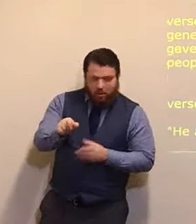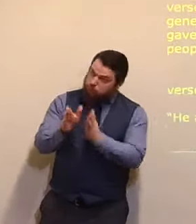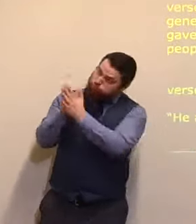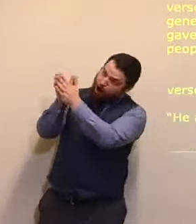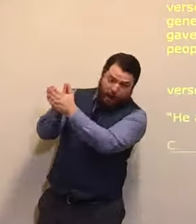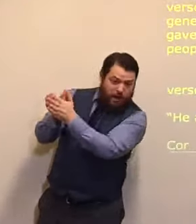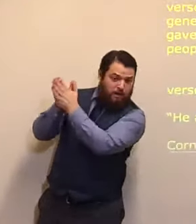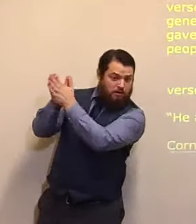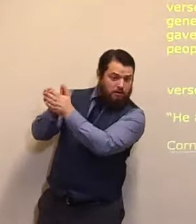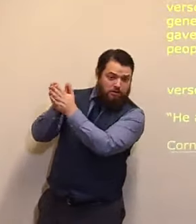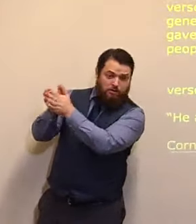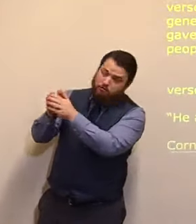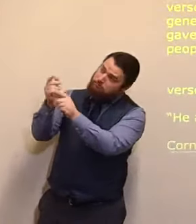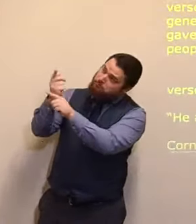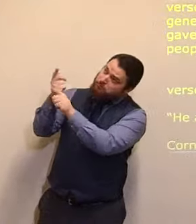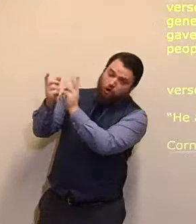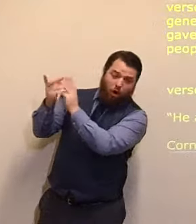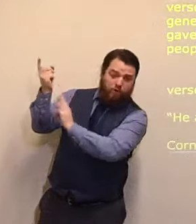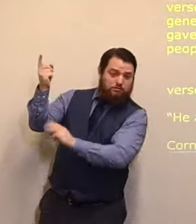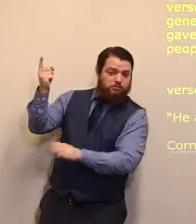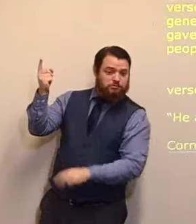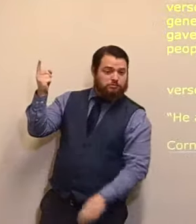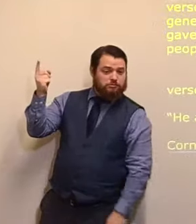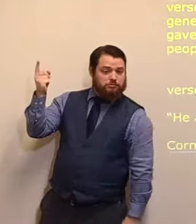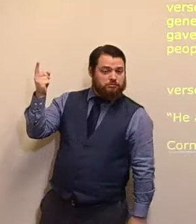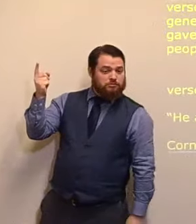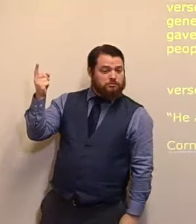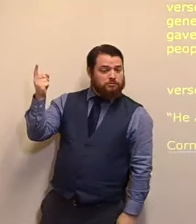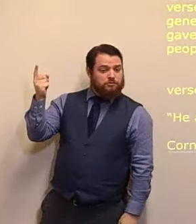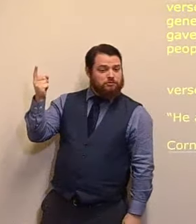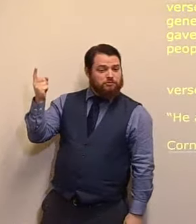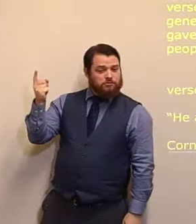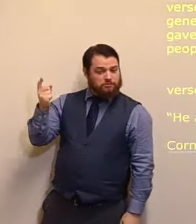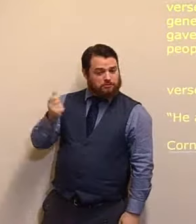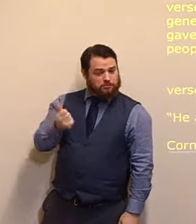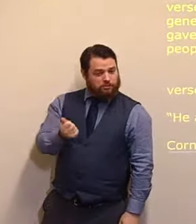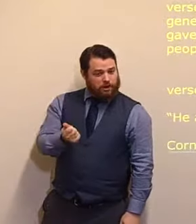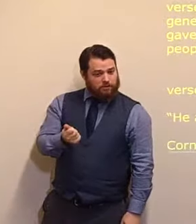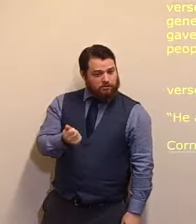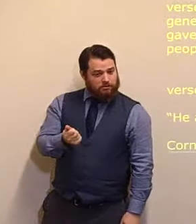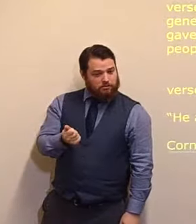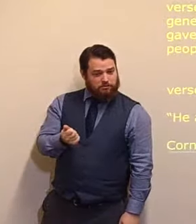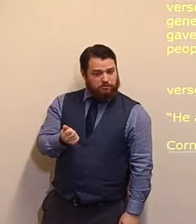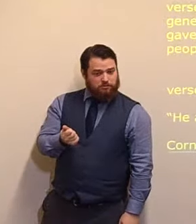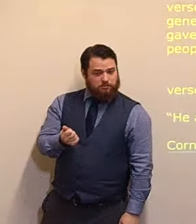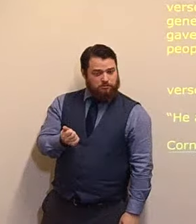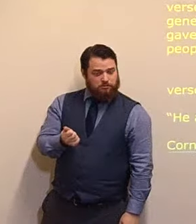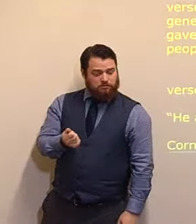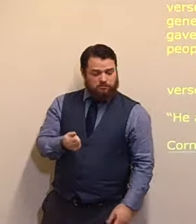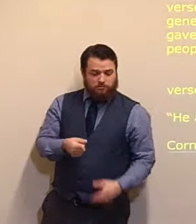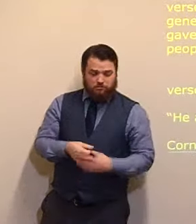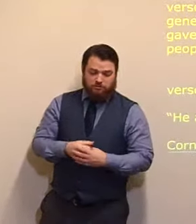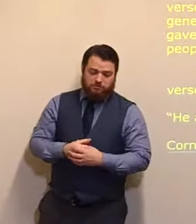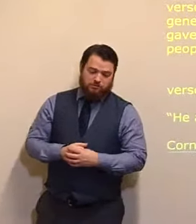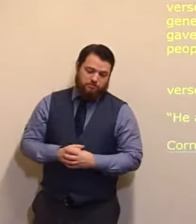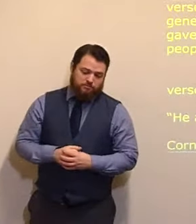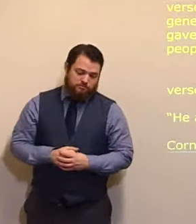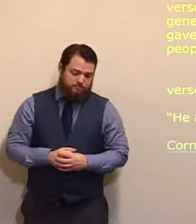to God. God being a generic word, for the deity. But again you see, his prayers,